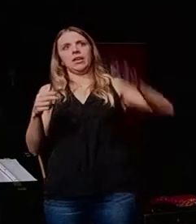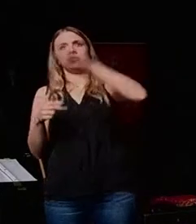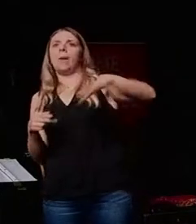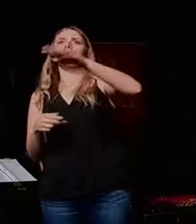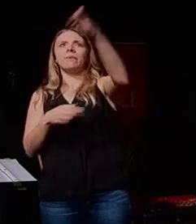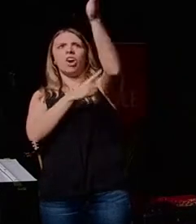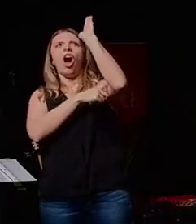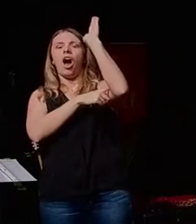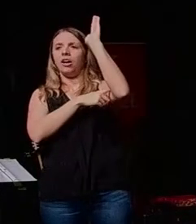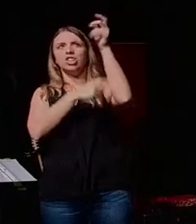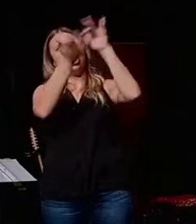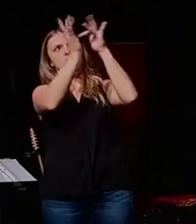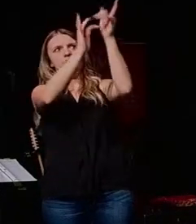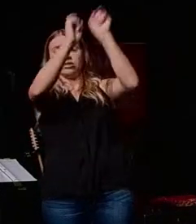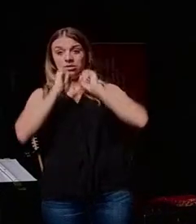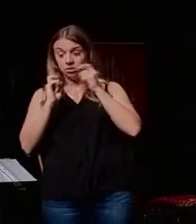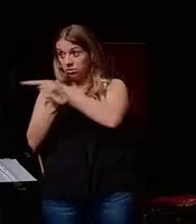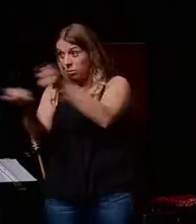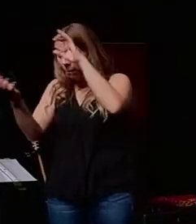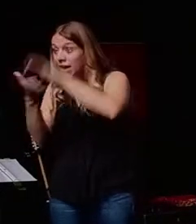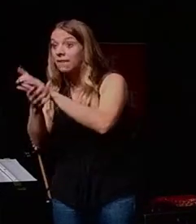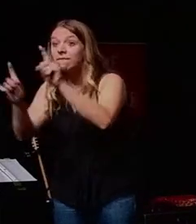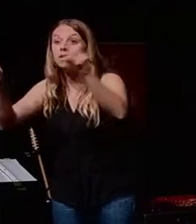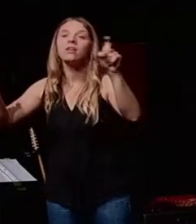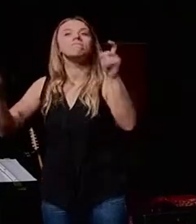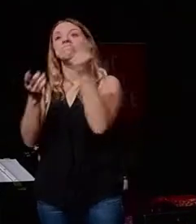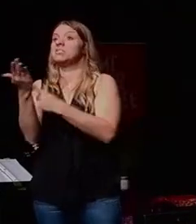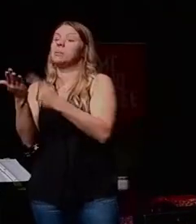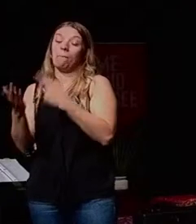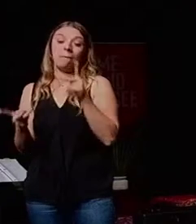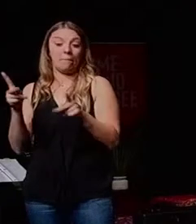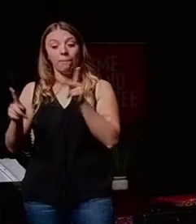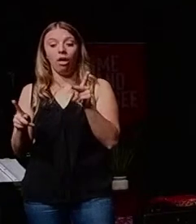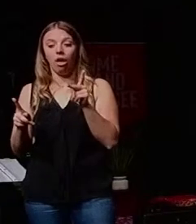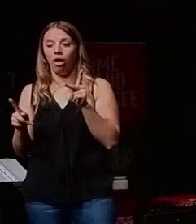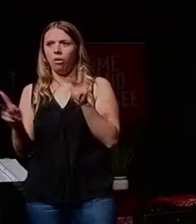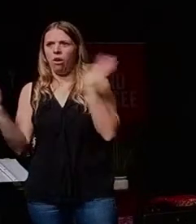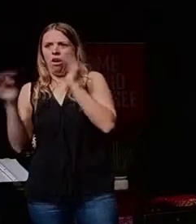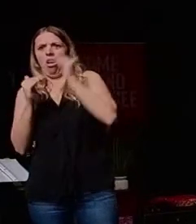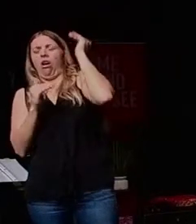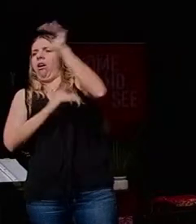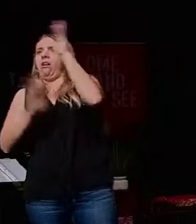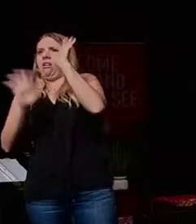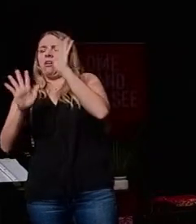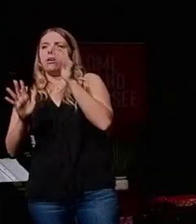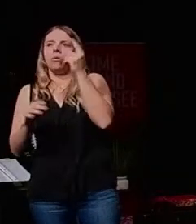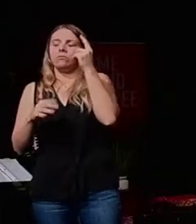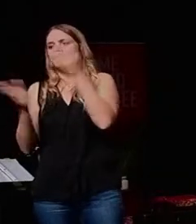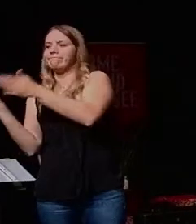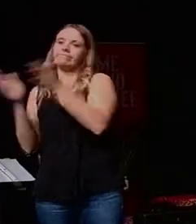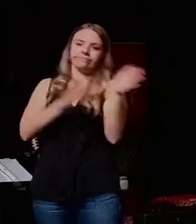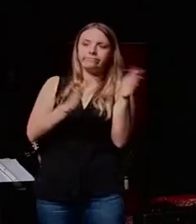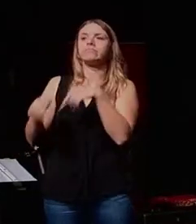And Jesus brought it to us. And will you believe us? And sometimes people overreacted in both directions. In one direction, would,